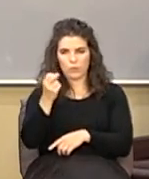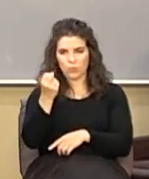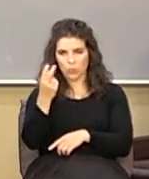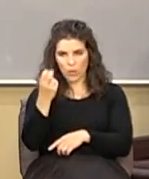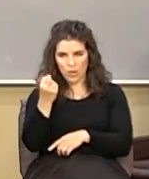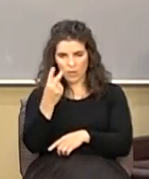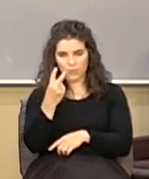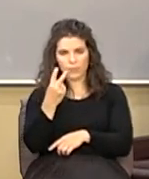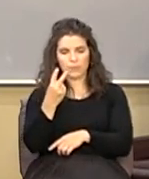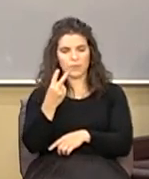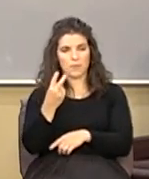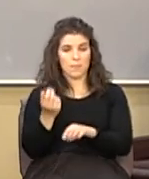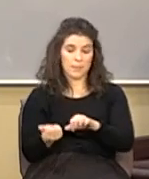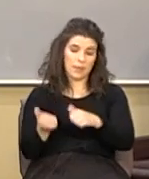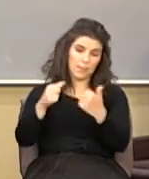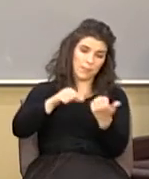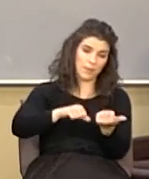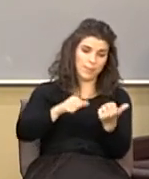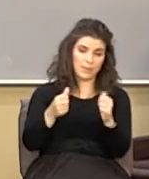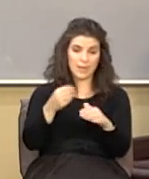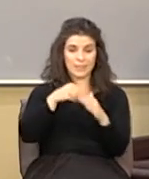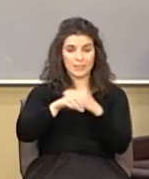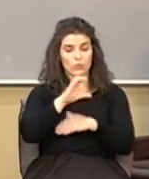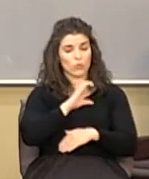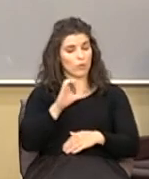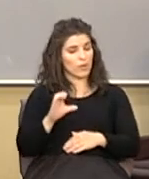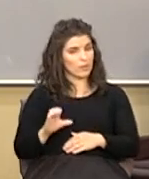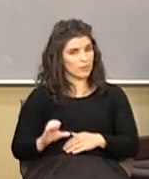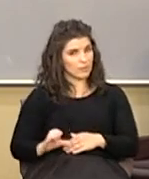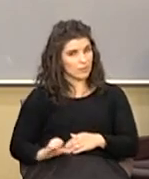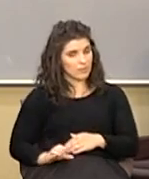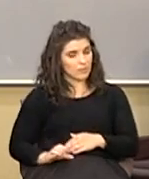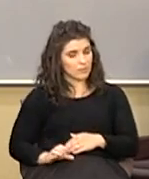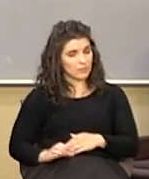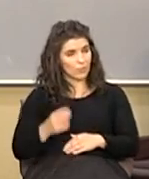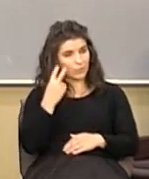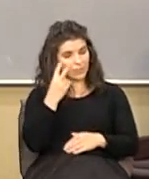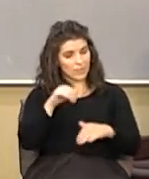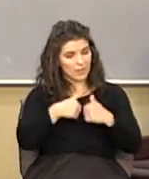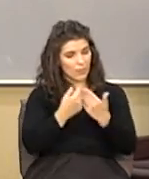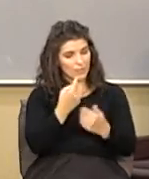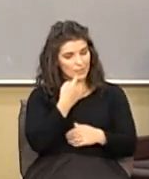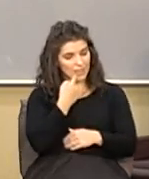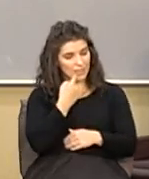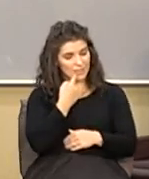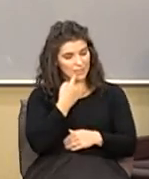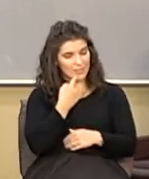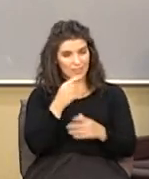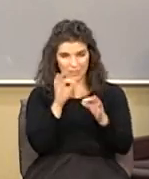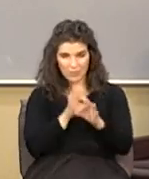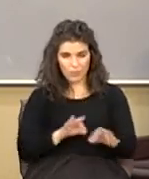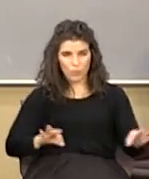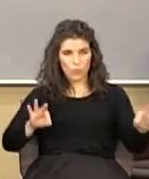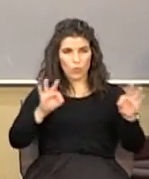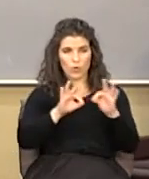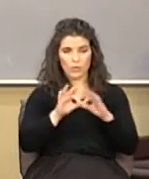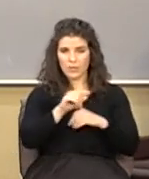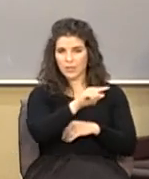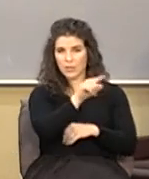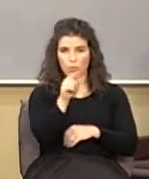that being baptized into Christ look at how says it because it's important that you get the